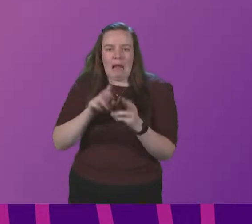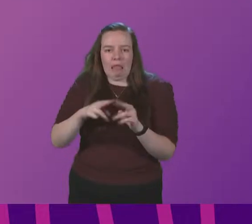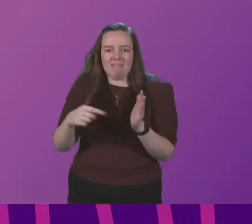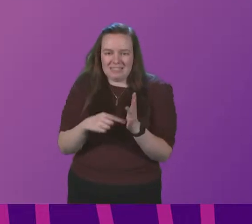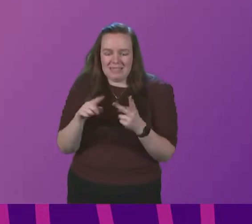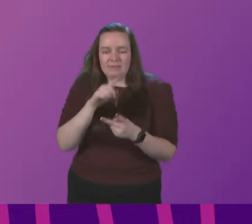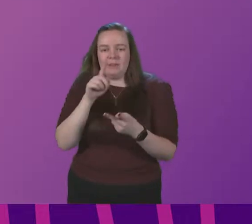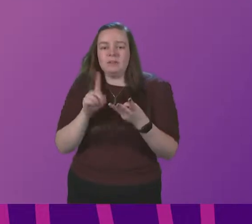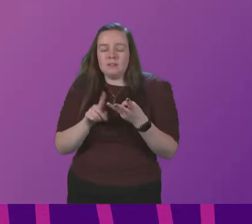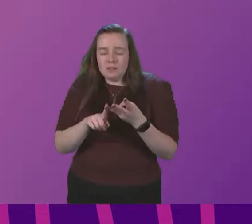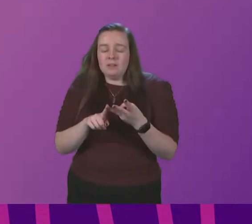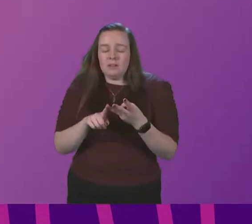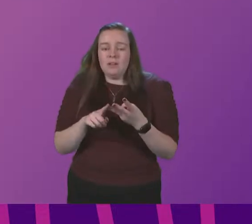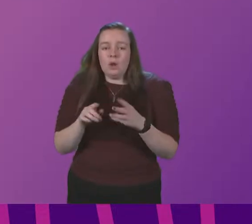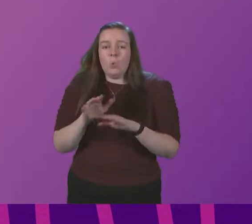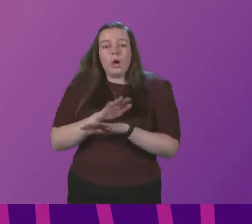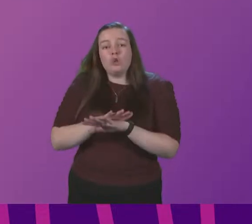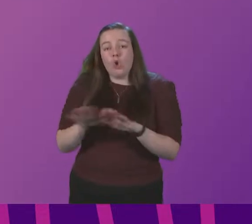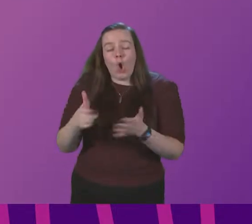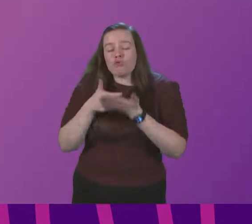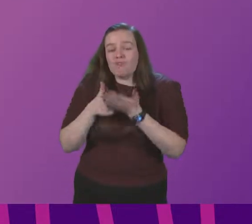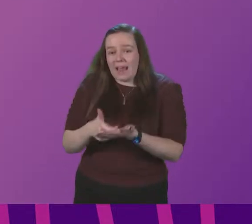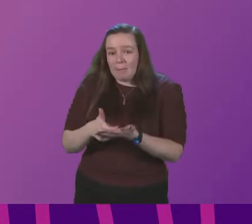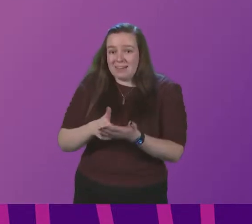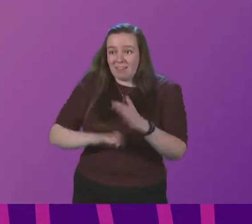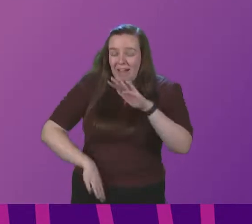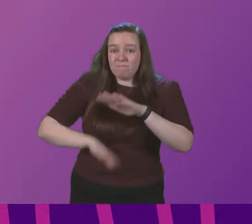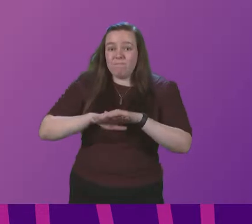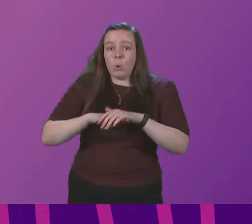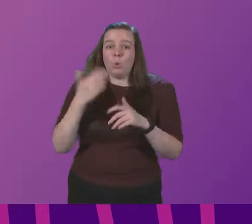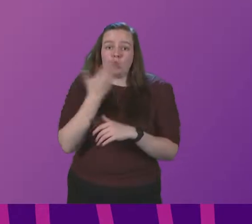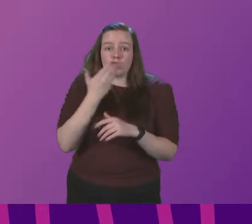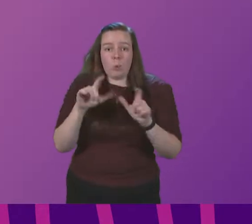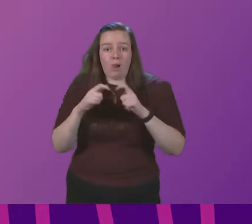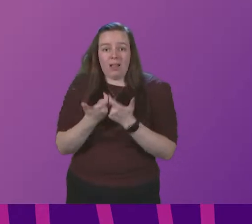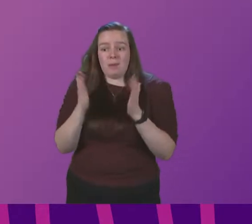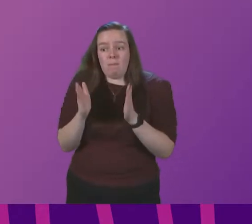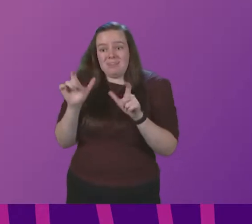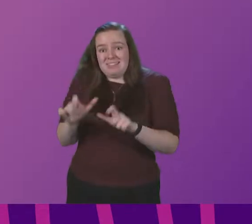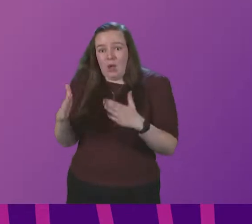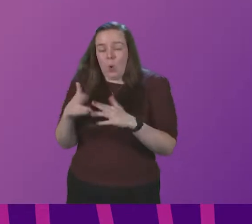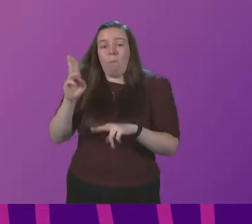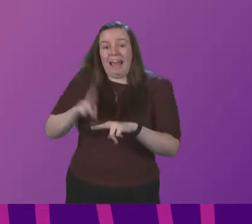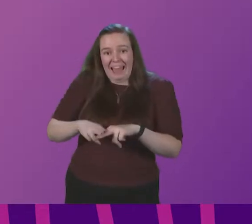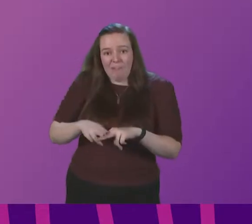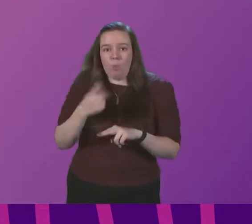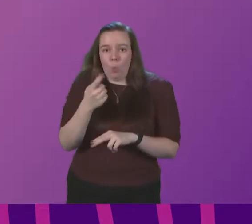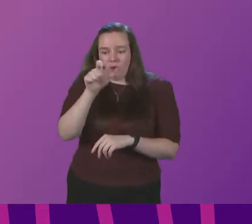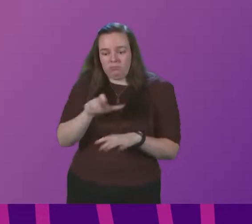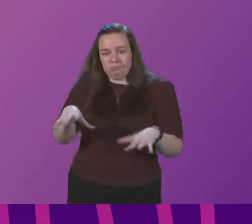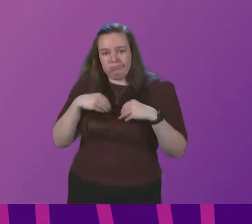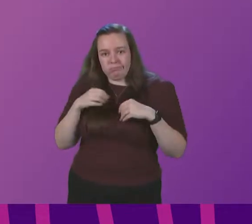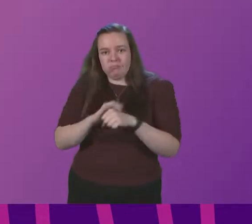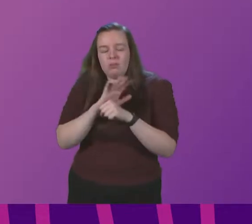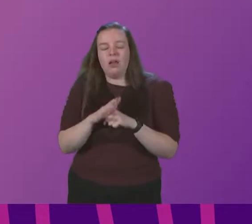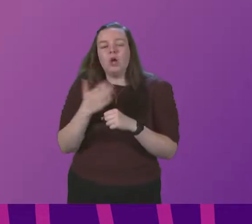beyond this advice, we are not recommending that entire school classes are required to isolate when a pupil test positive. The advice on